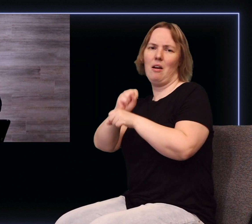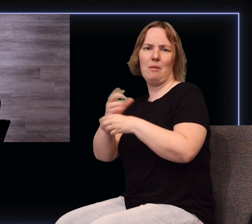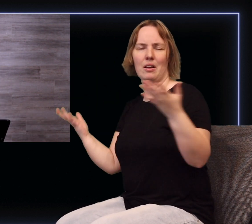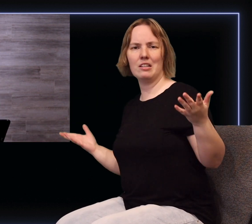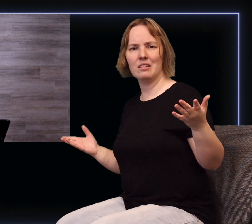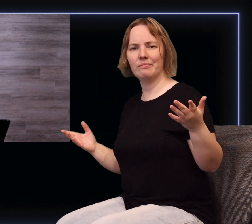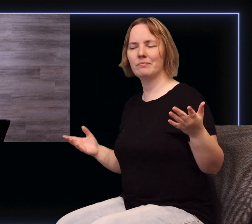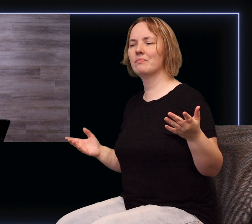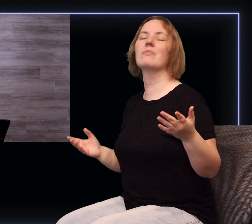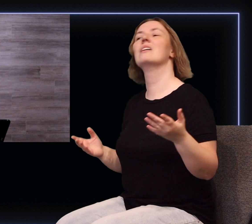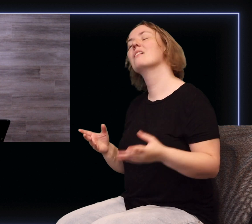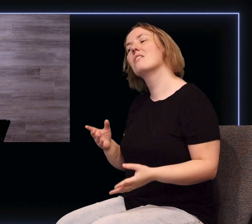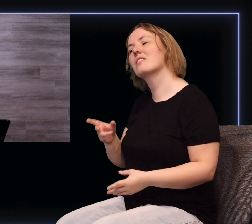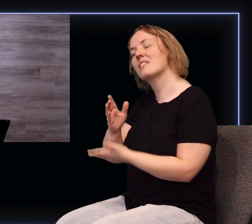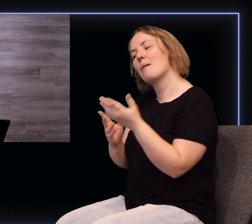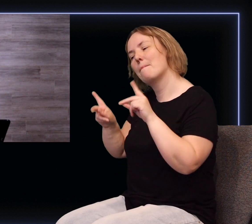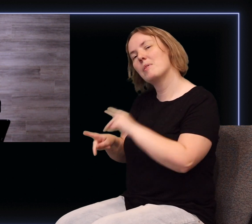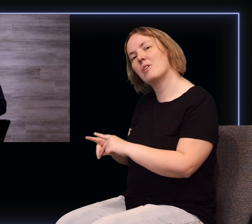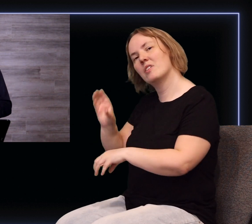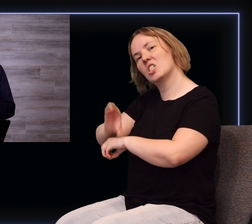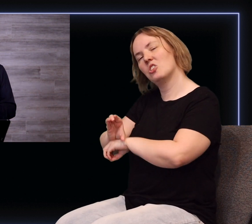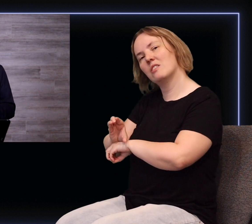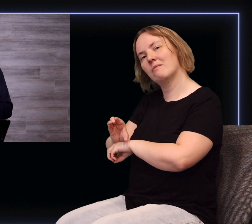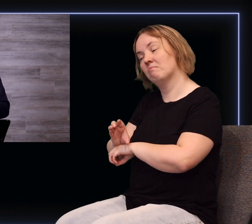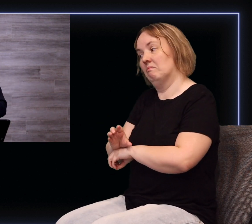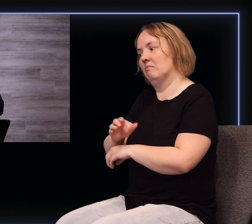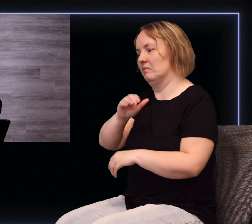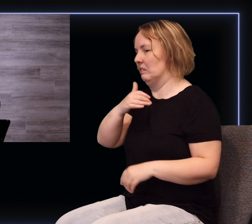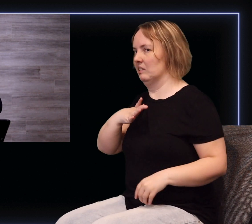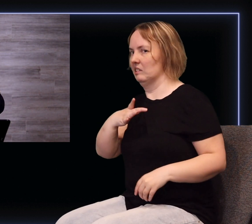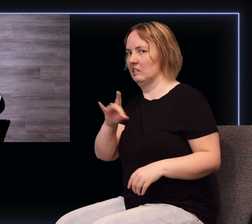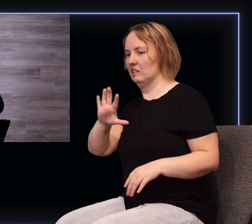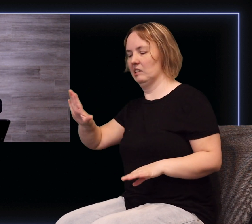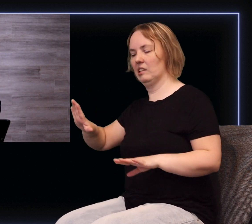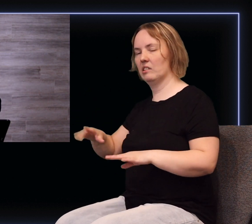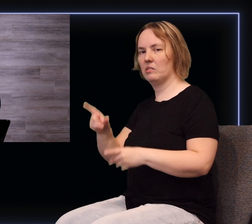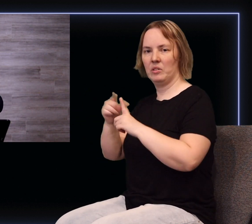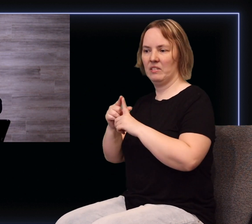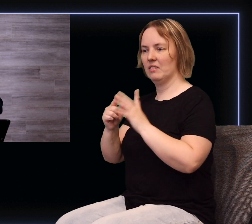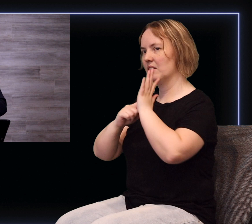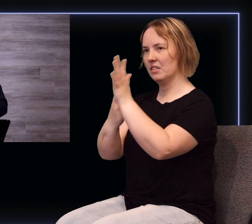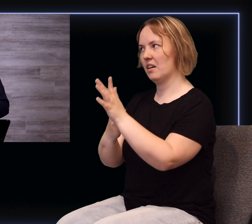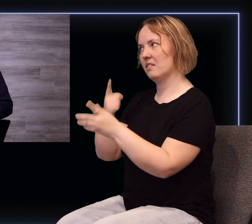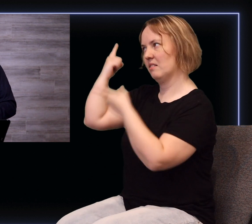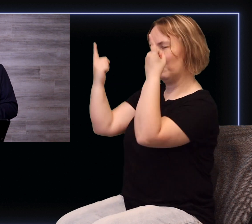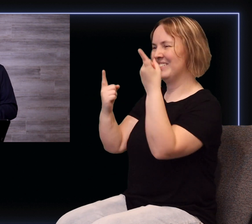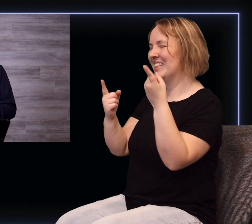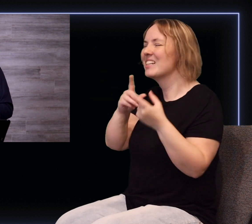people in church circles who don't like those words, signs and wonders, don't really like talking about that, not too comfortable with